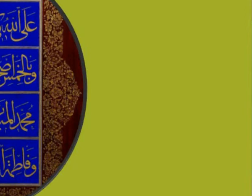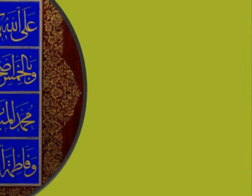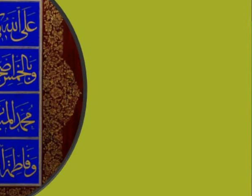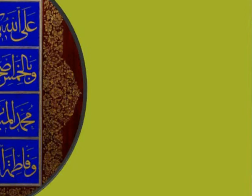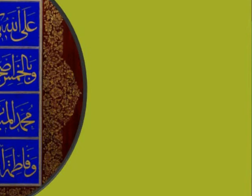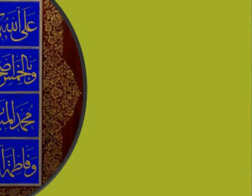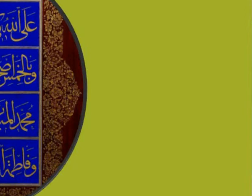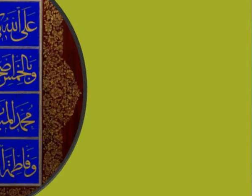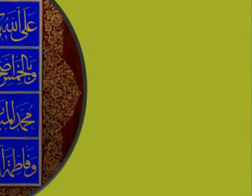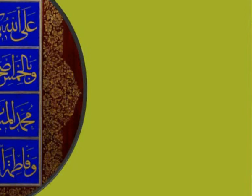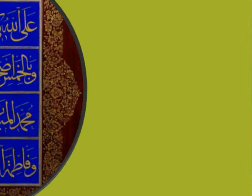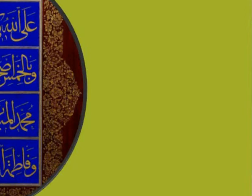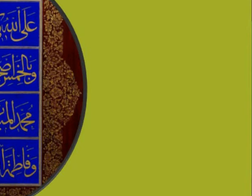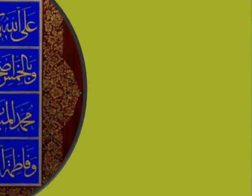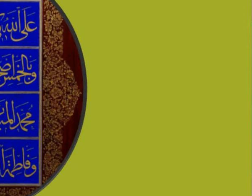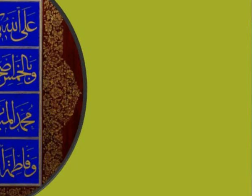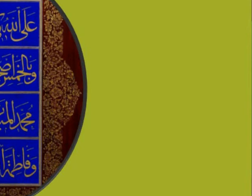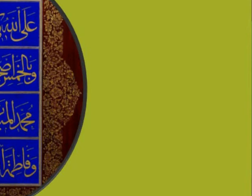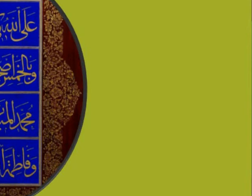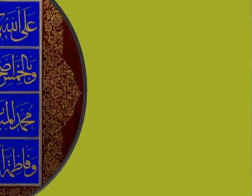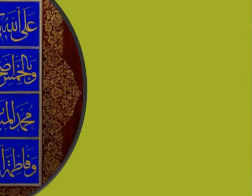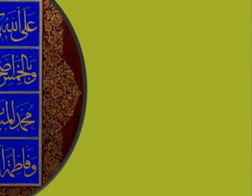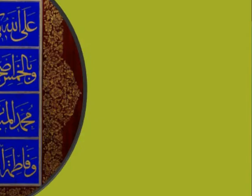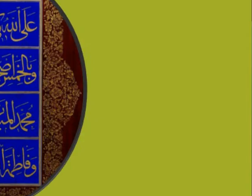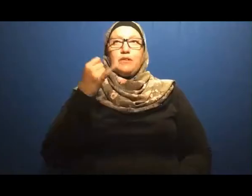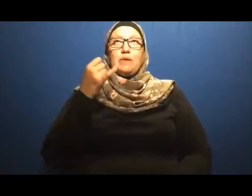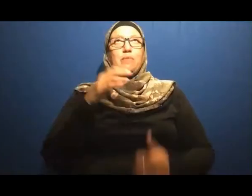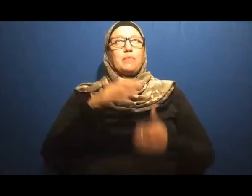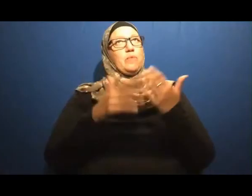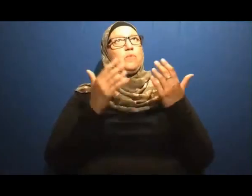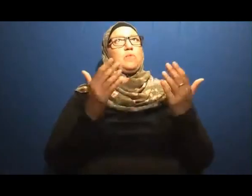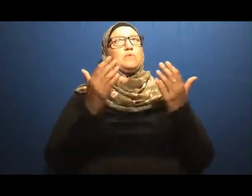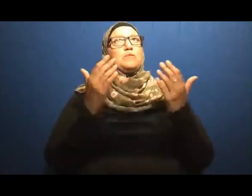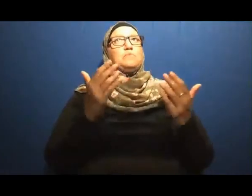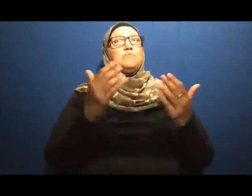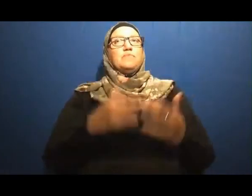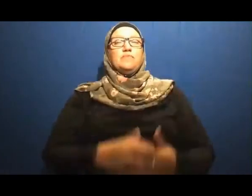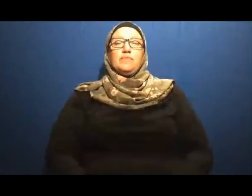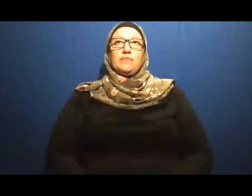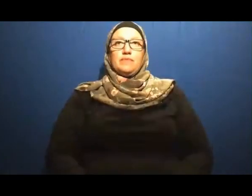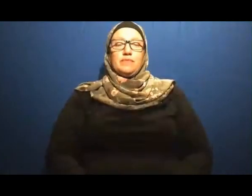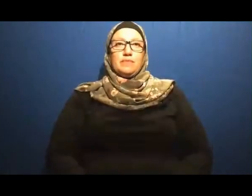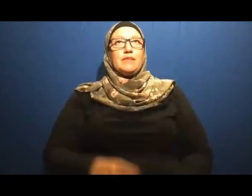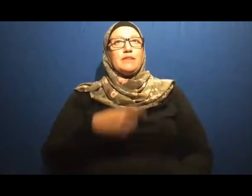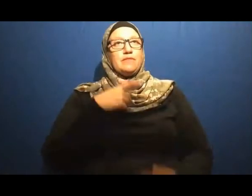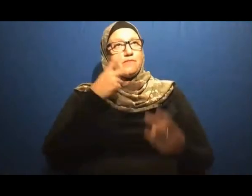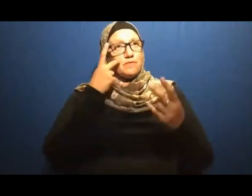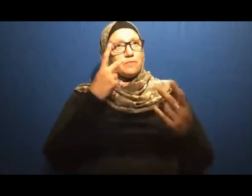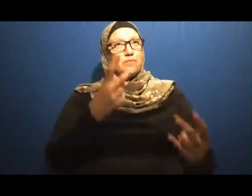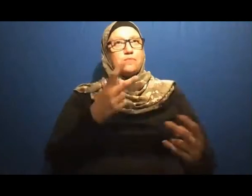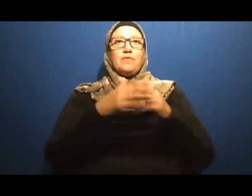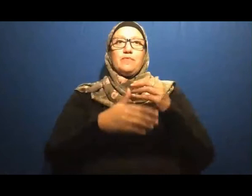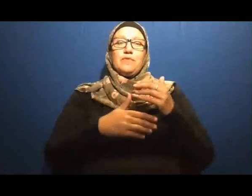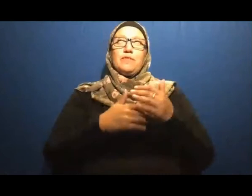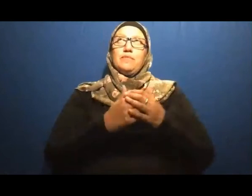wa abnayhi ba'dahu Wa Fatimatu al-Zahra wal-murtaba Ali Respected brothers